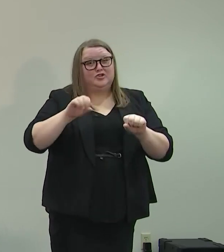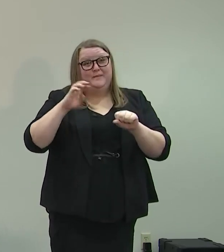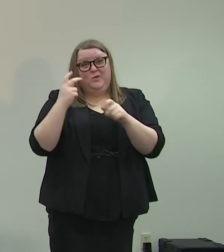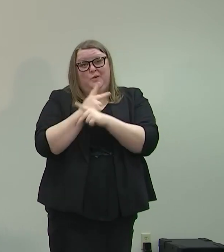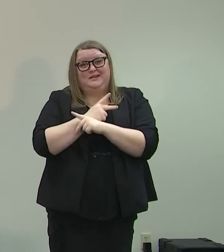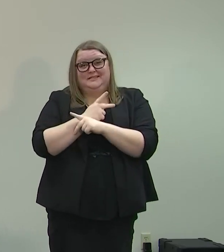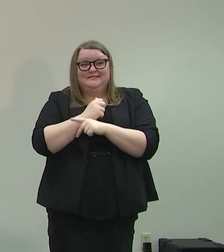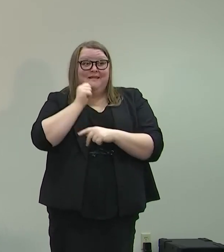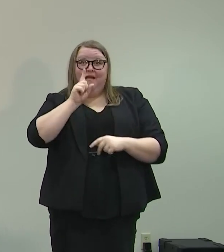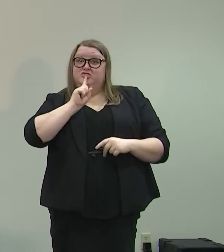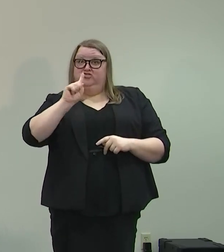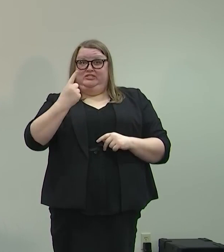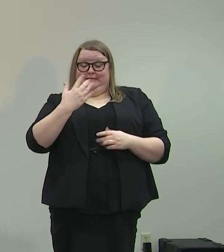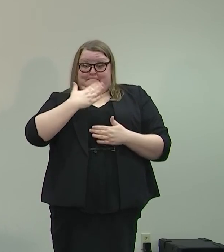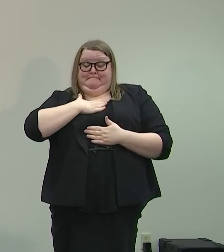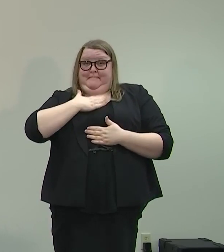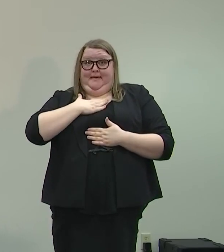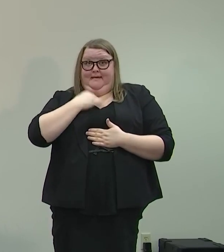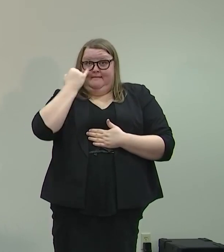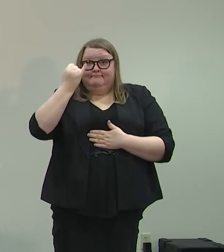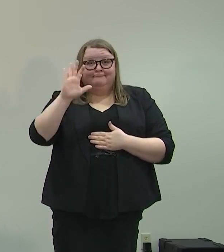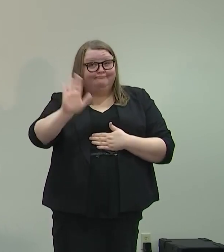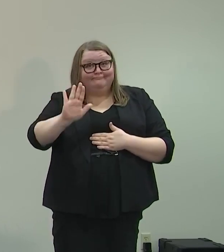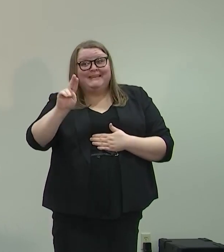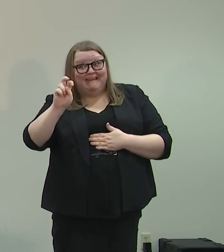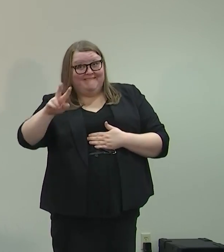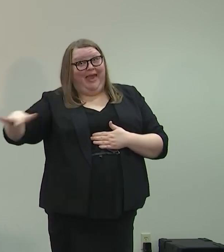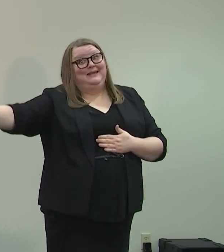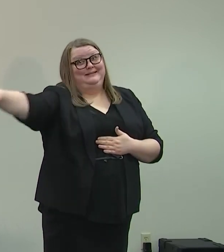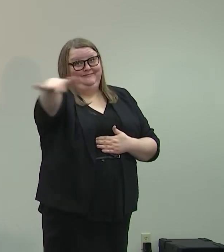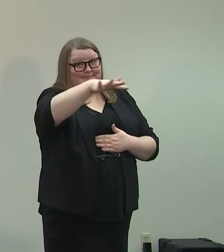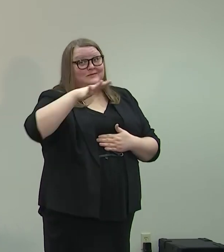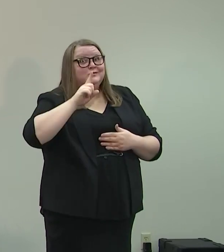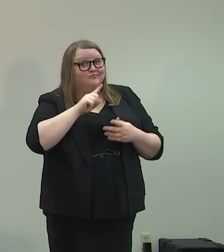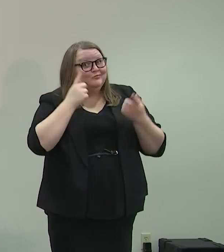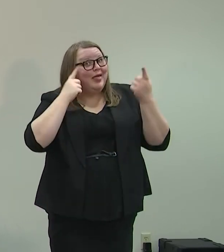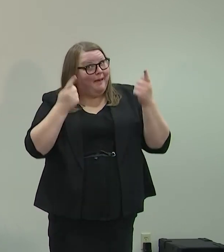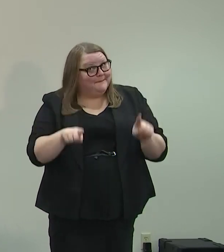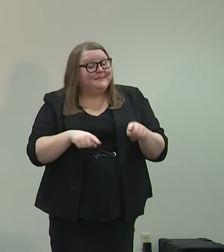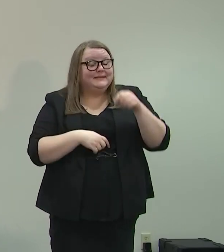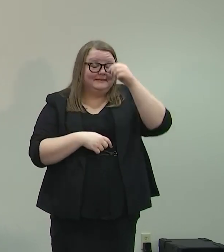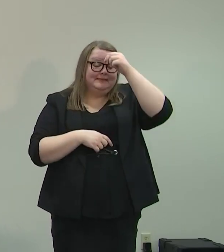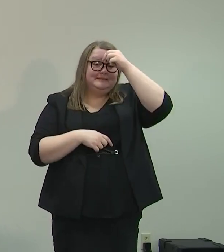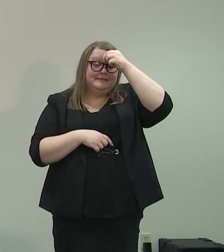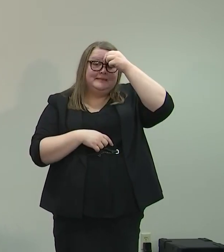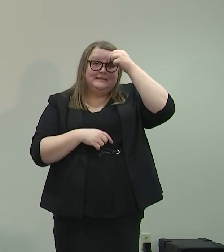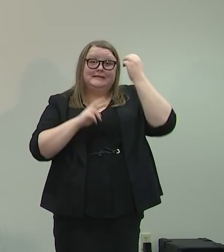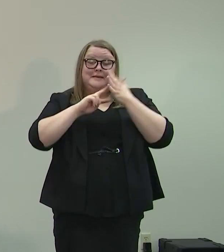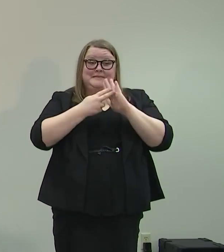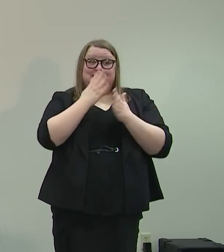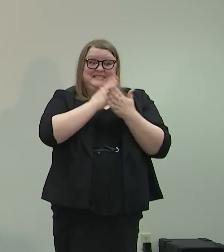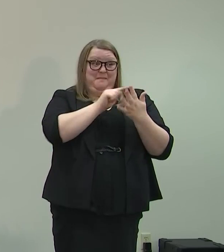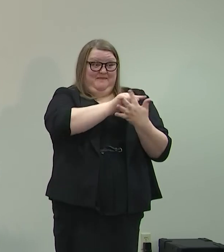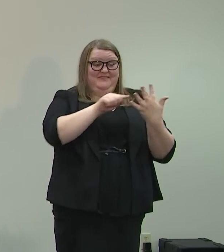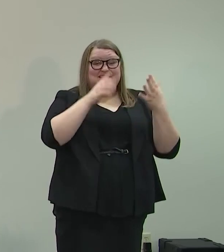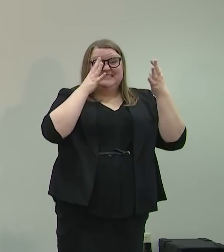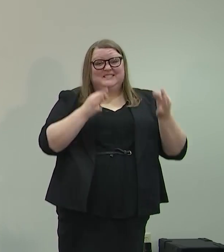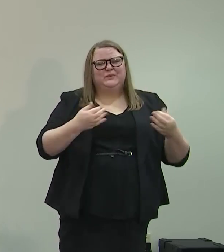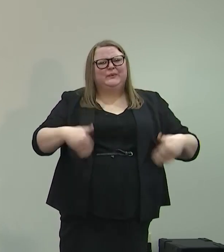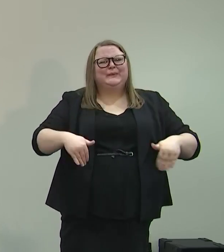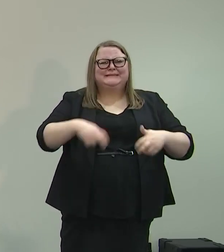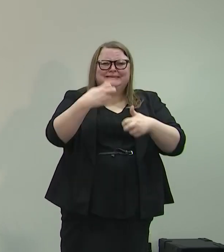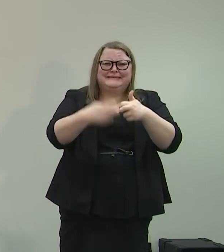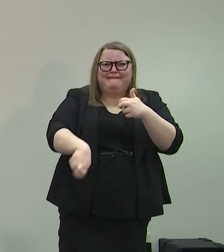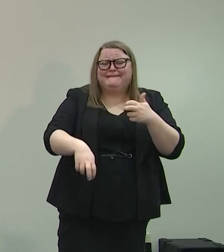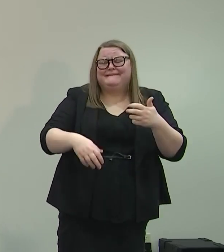It's Nevada's reality. It's made some of these really tough decisions. Some that break